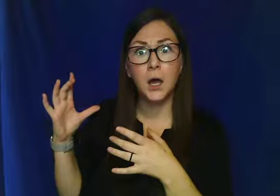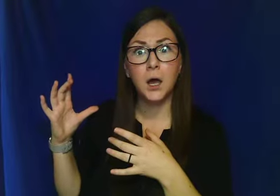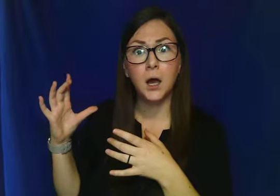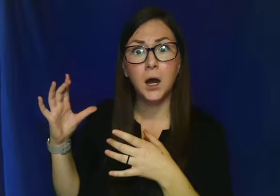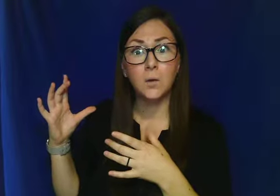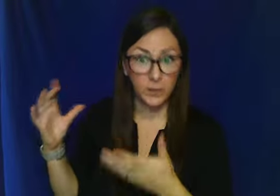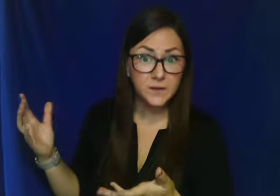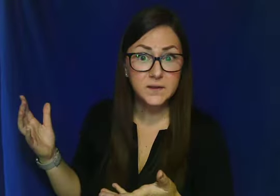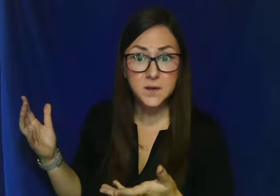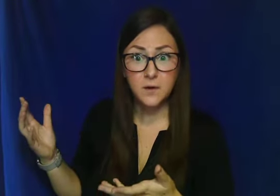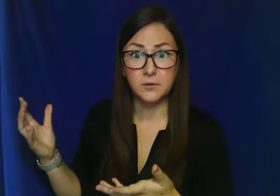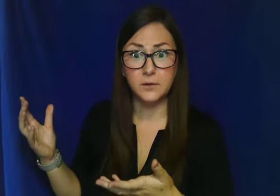Right? That's awful.